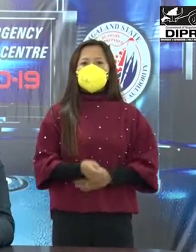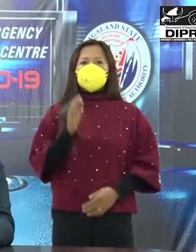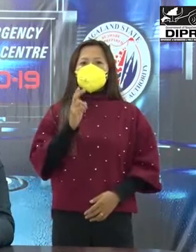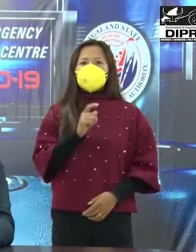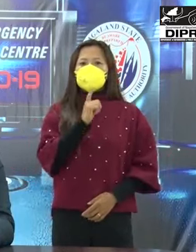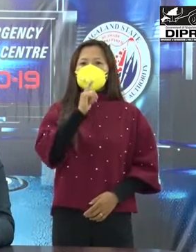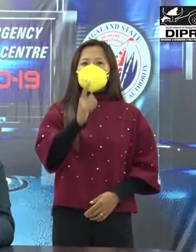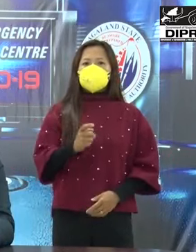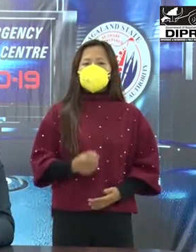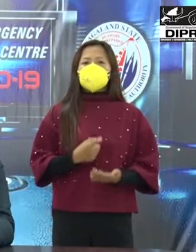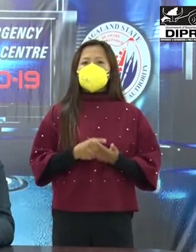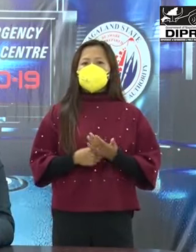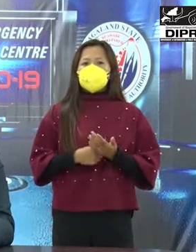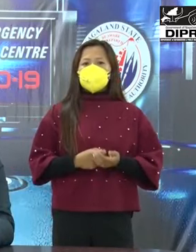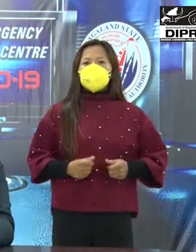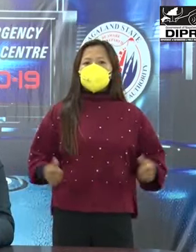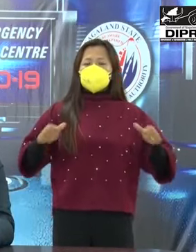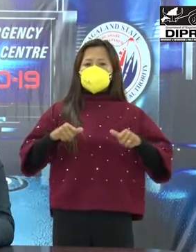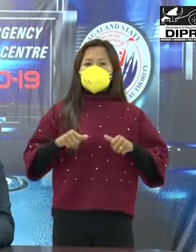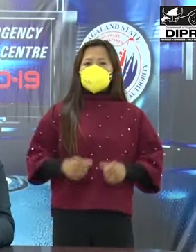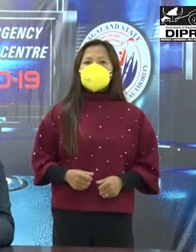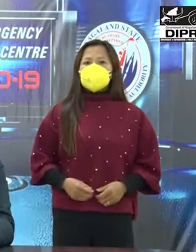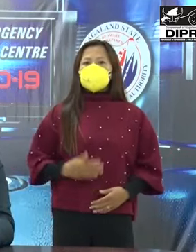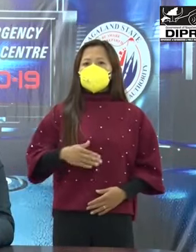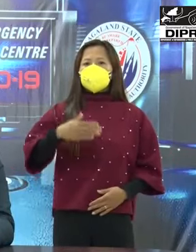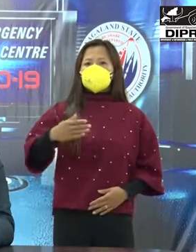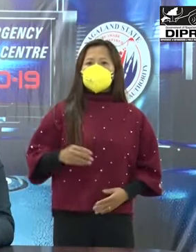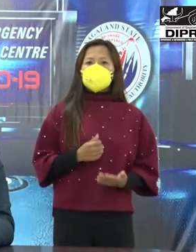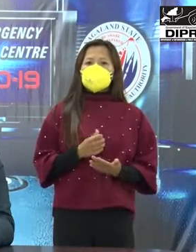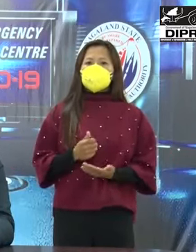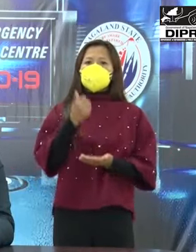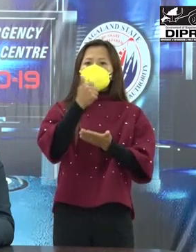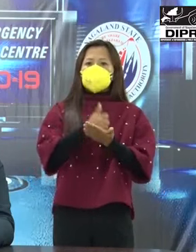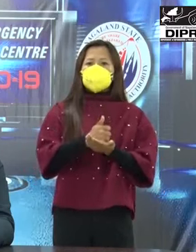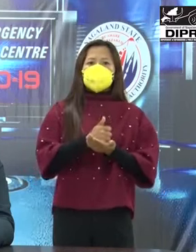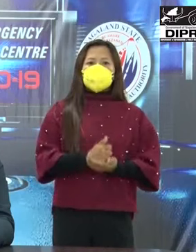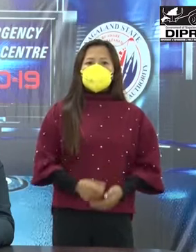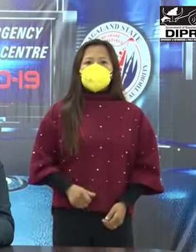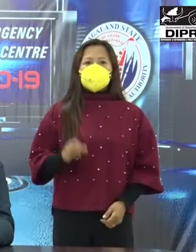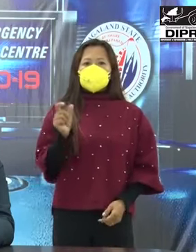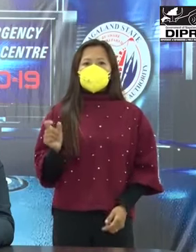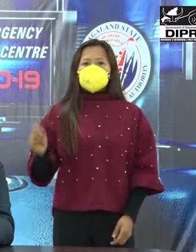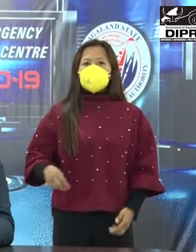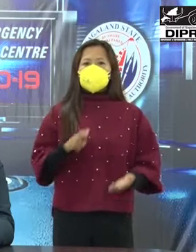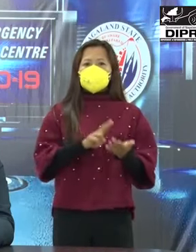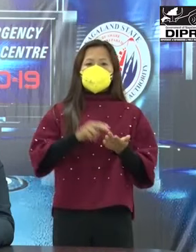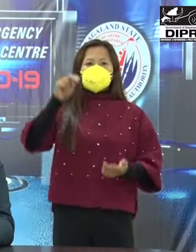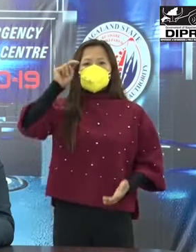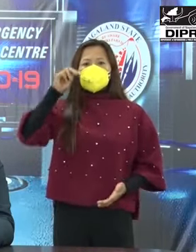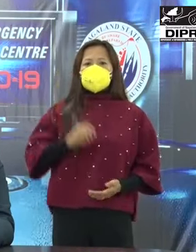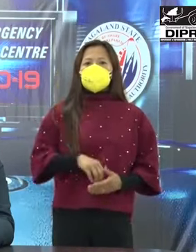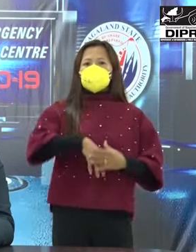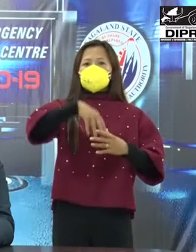person from Nagaland stranded or in distress outside the state due to the nationwide